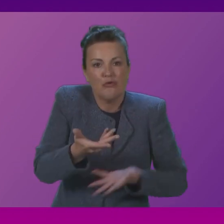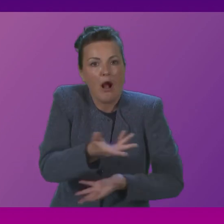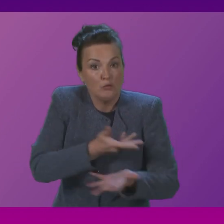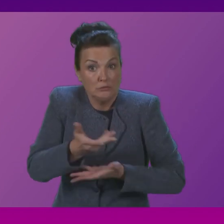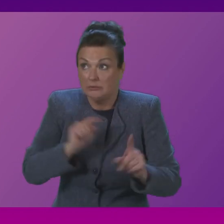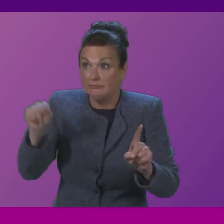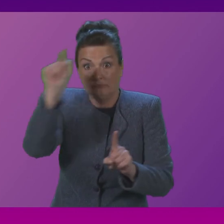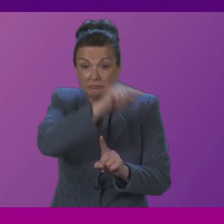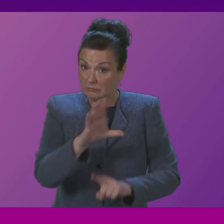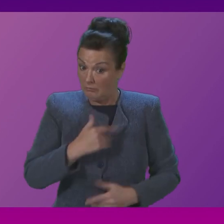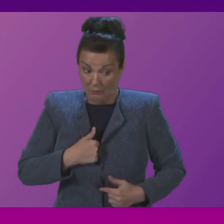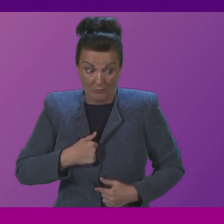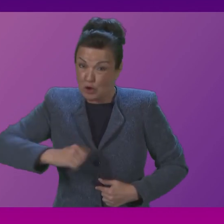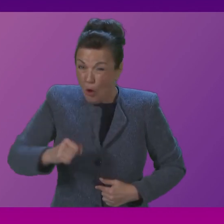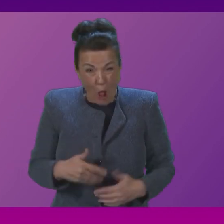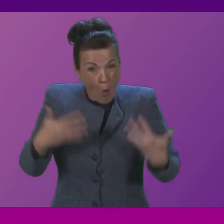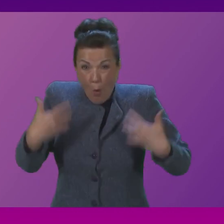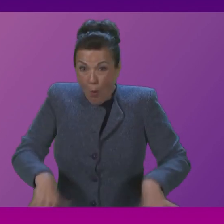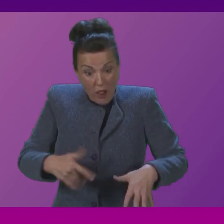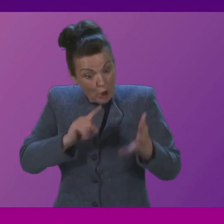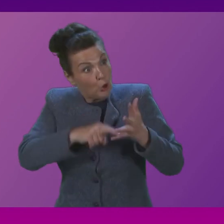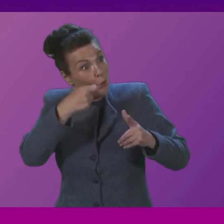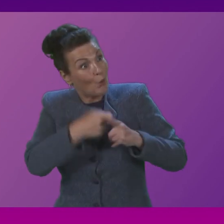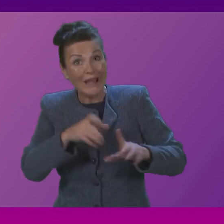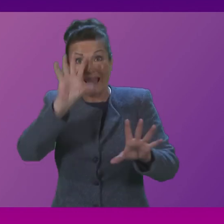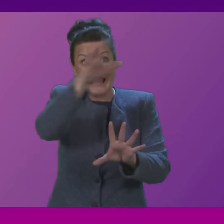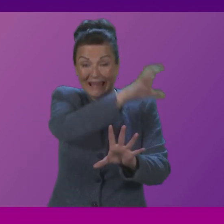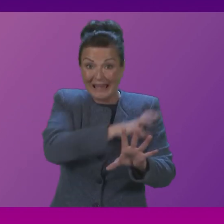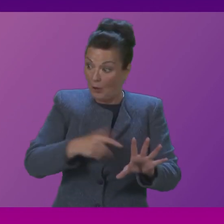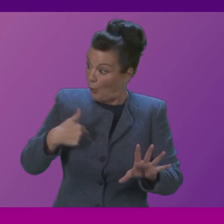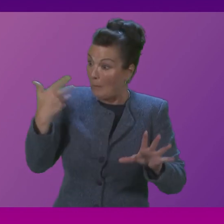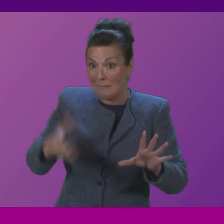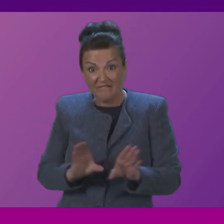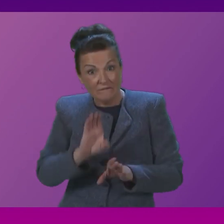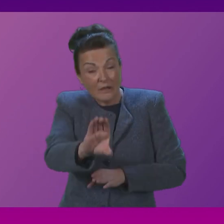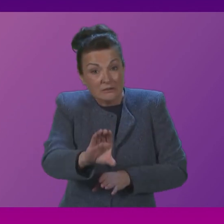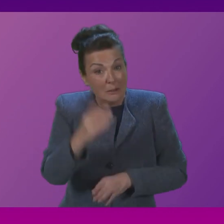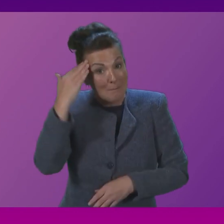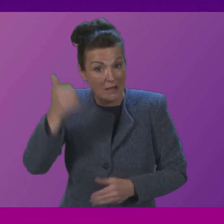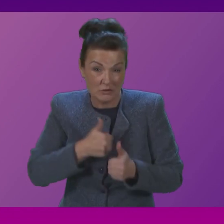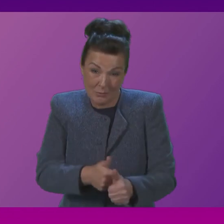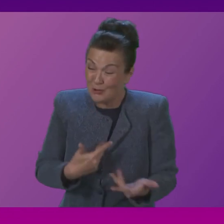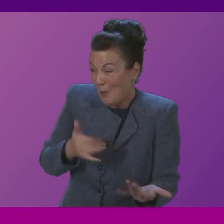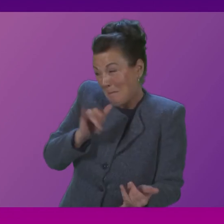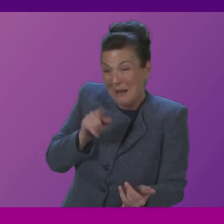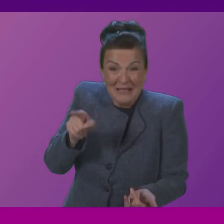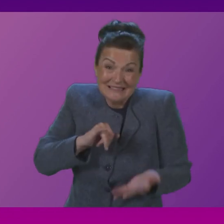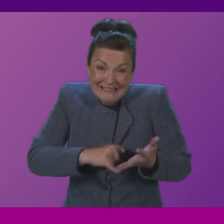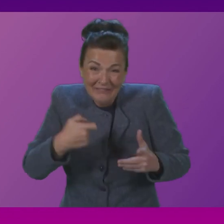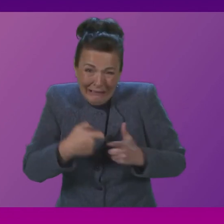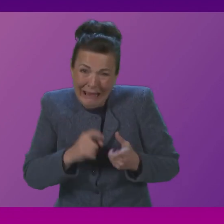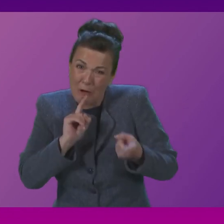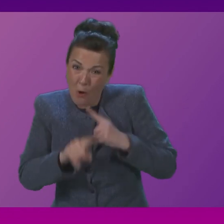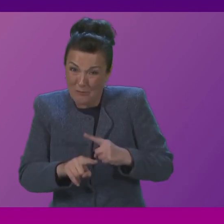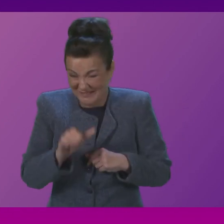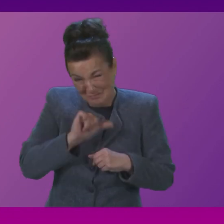the only UK nation to have funded student mental health support in this way so perhaps Stephen Kerr's comments would be better